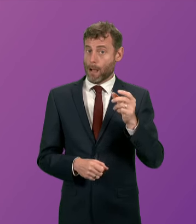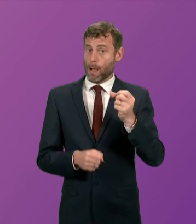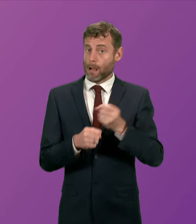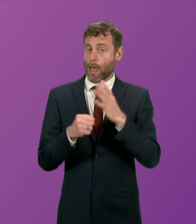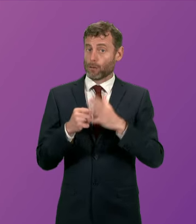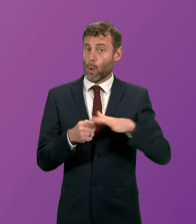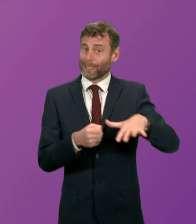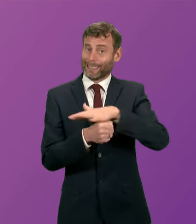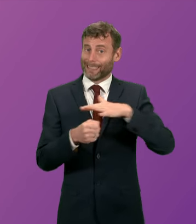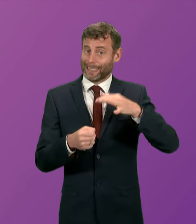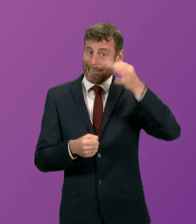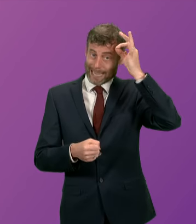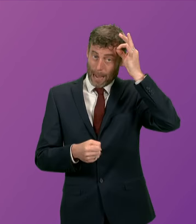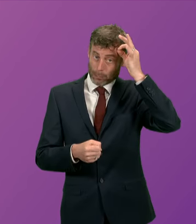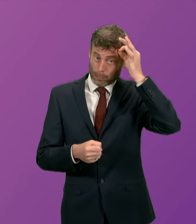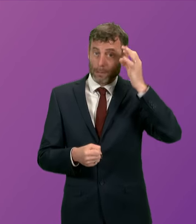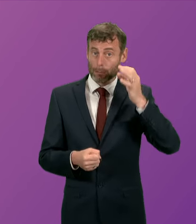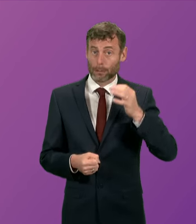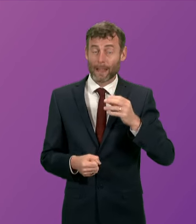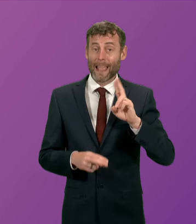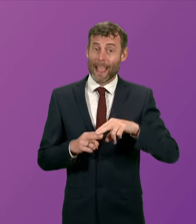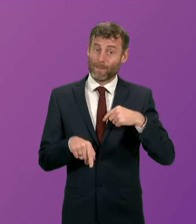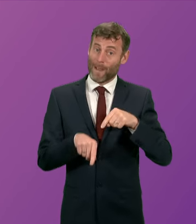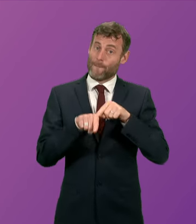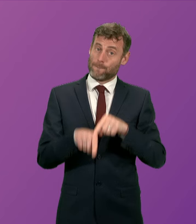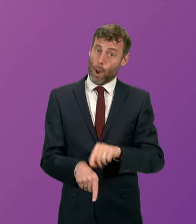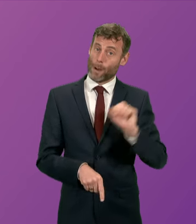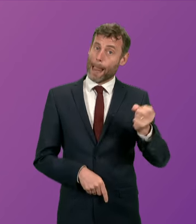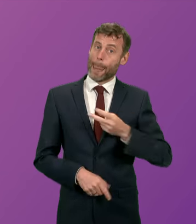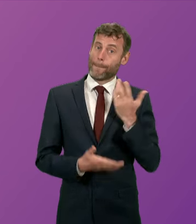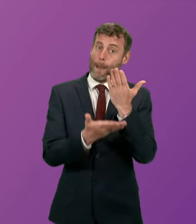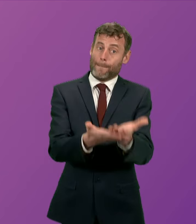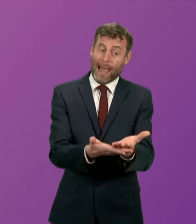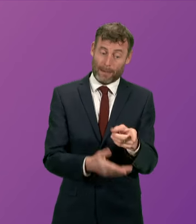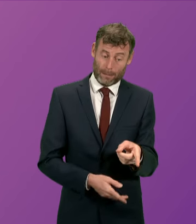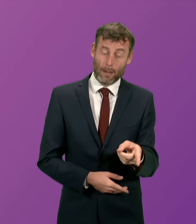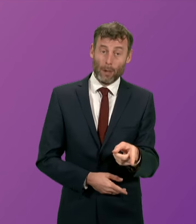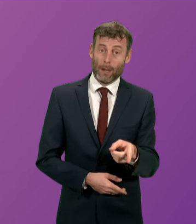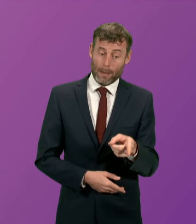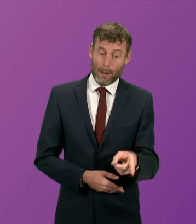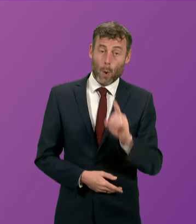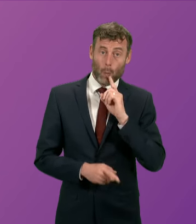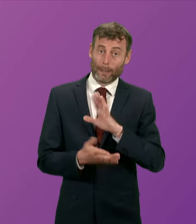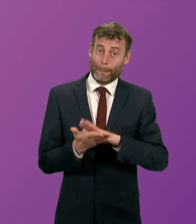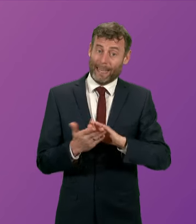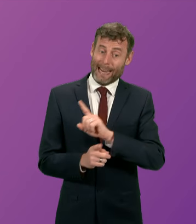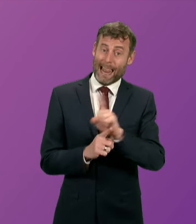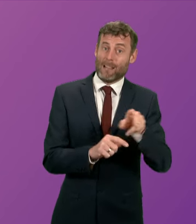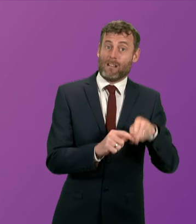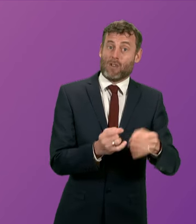reductions in the teaching workforce could have been greater than those that are proposed by the existing City Council Administration